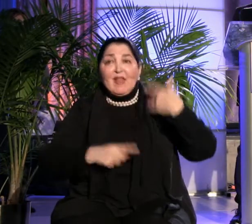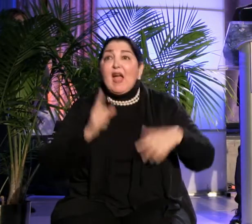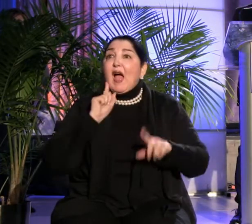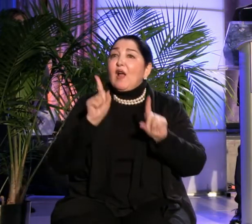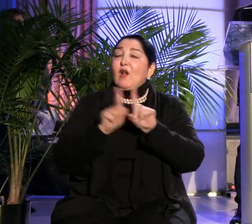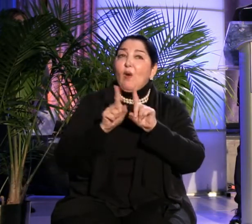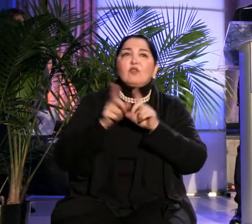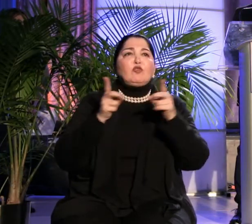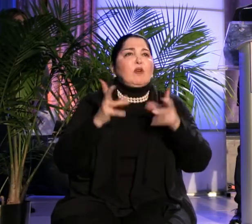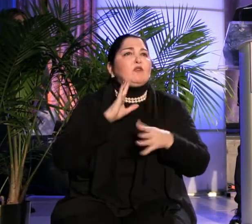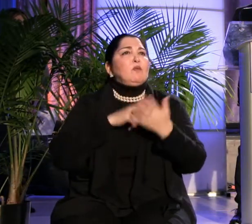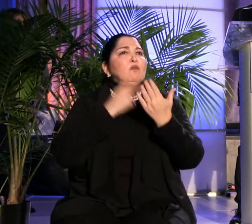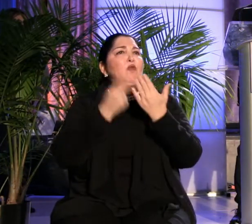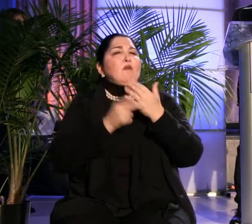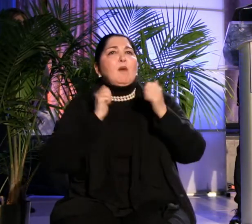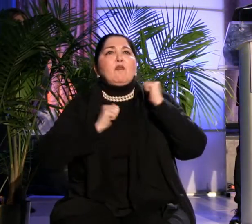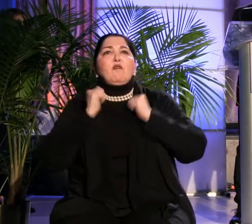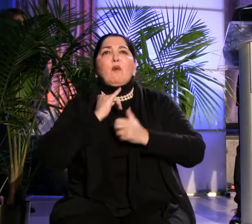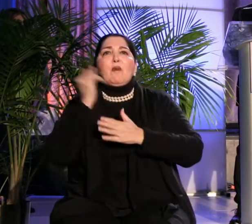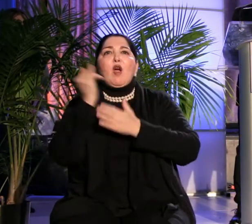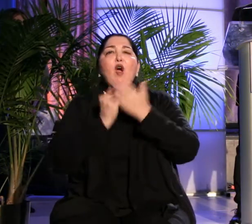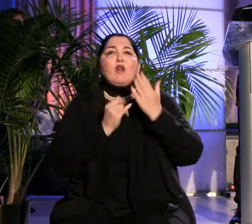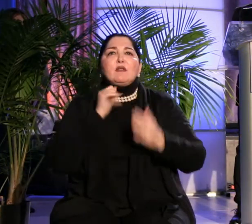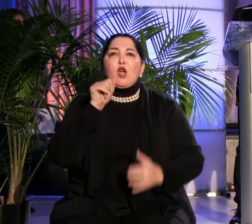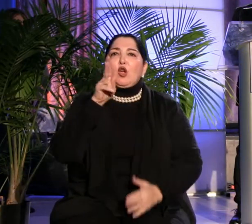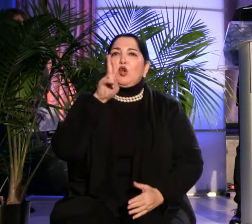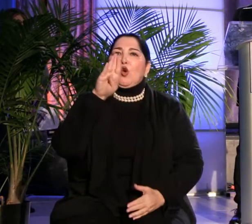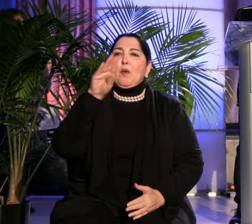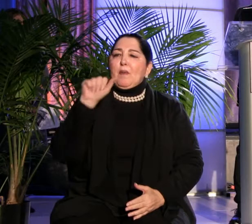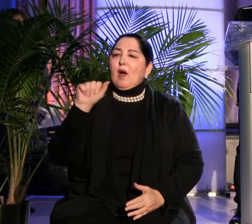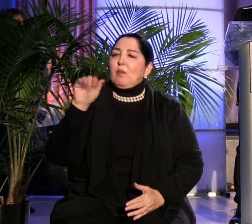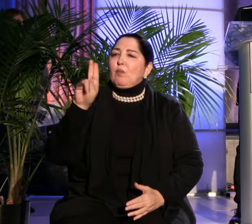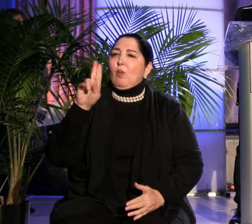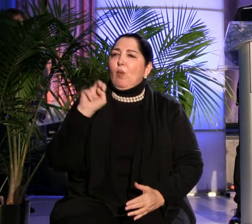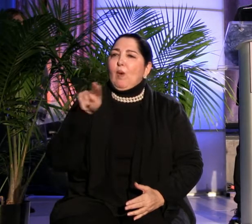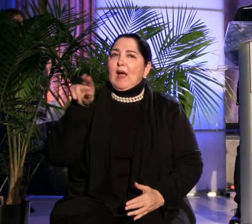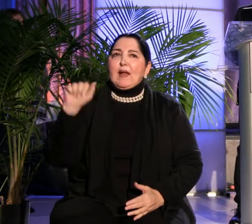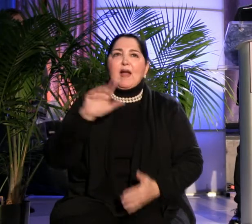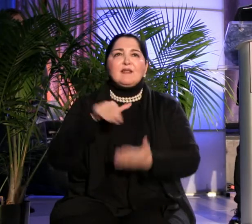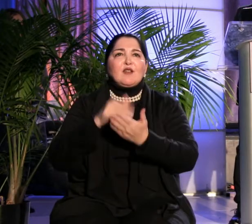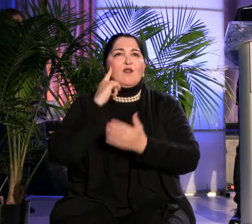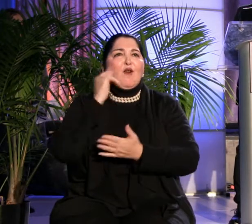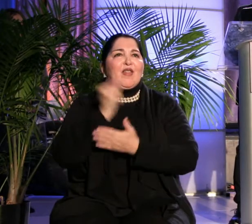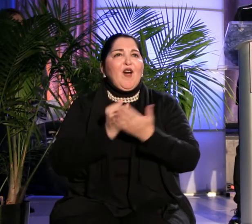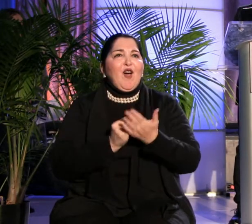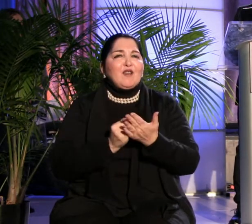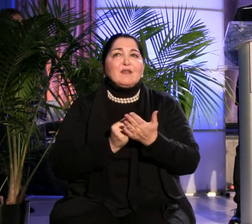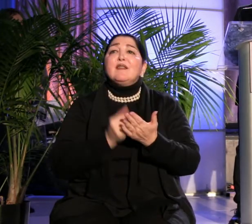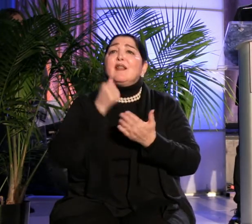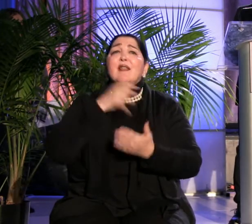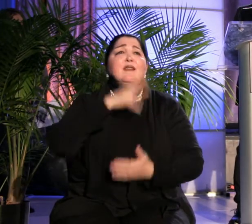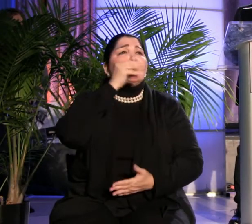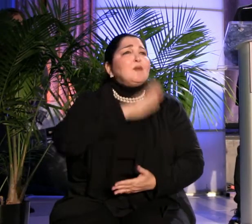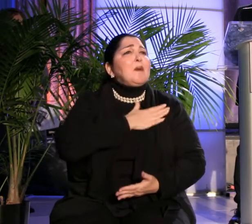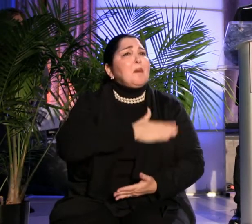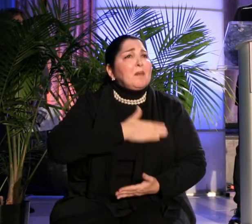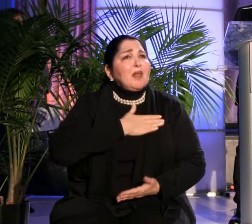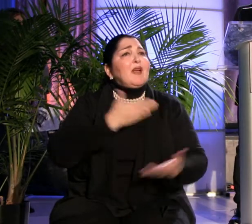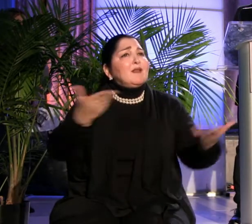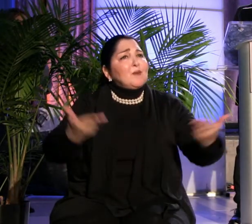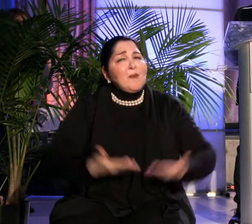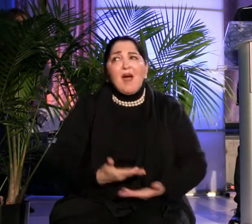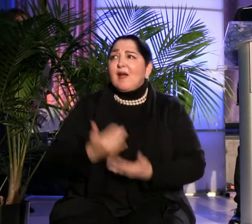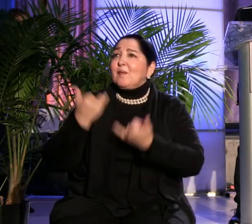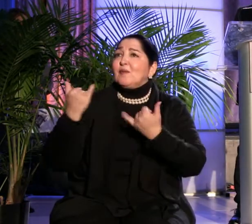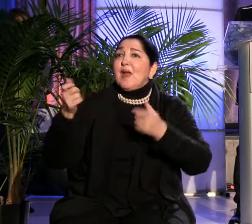and performing arts at Yerba Buena Center for the Arts. Ladies and gentlemen, please join me in welcoming